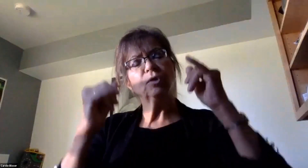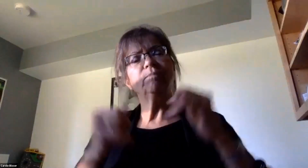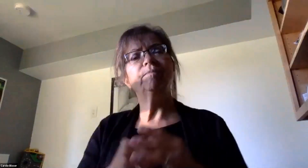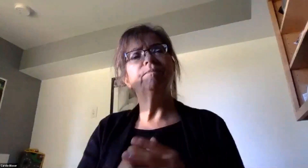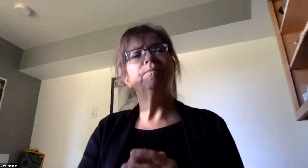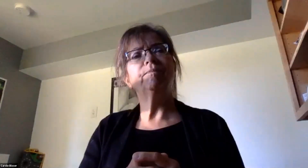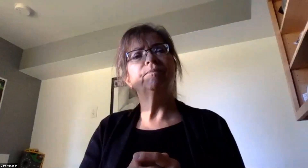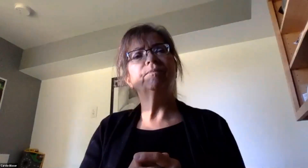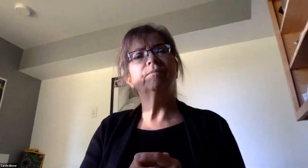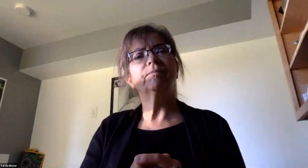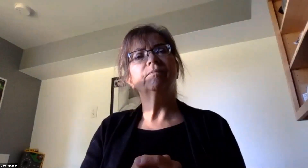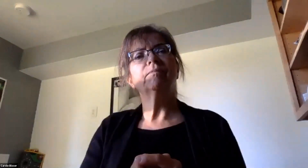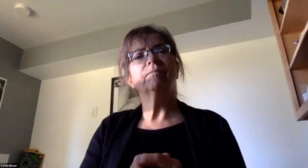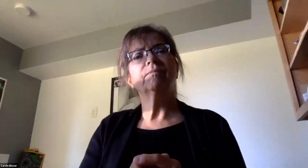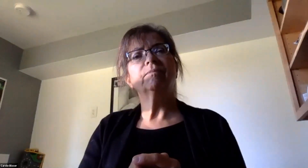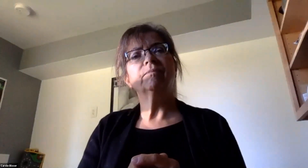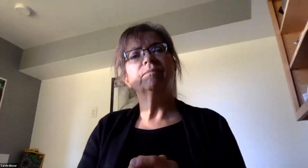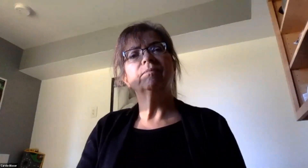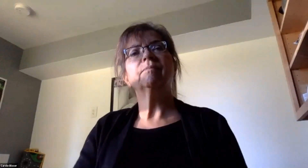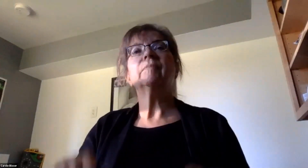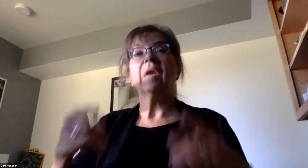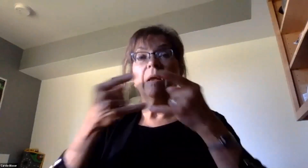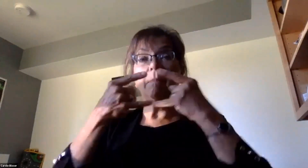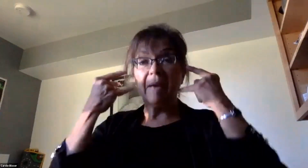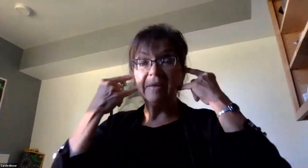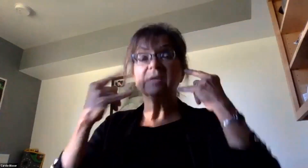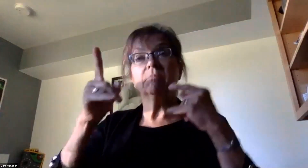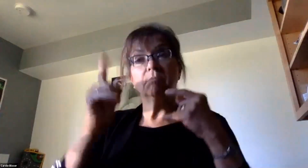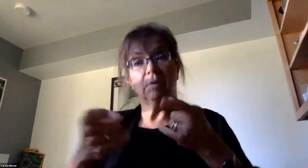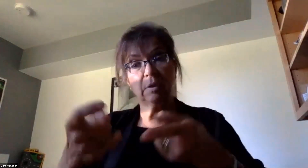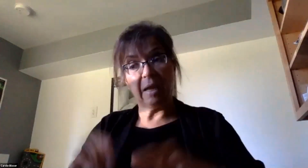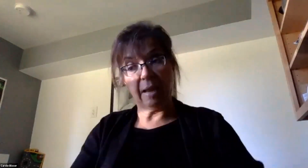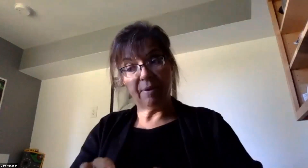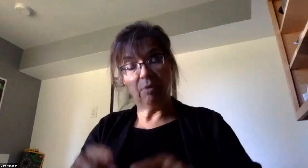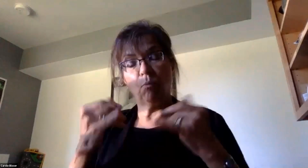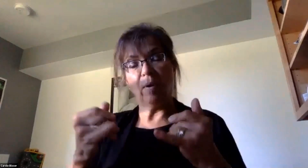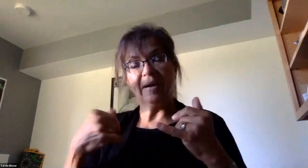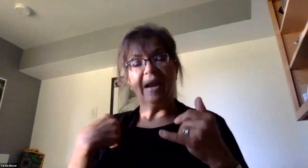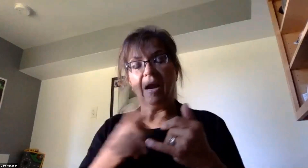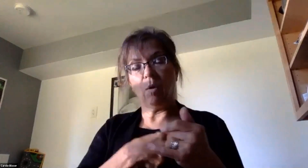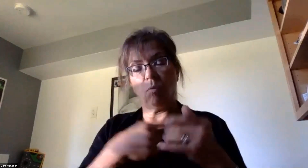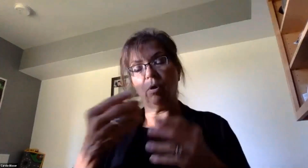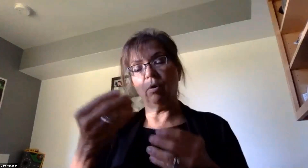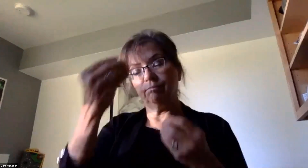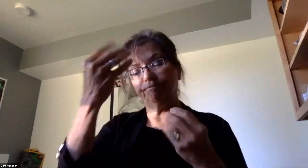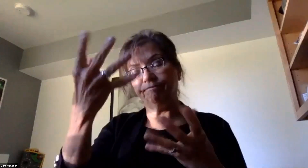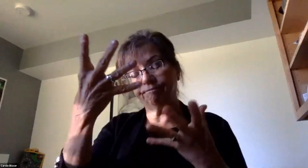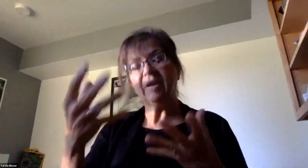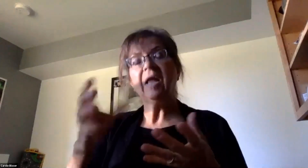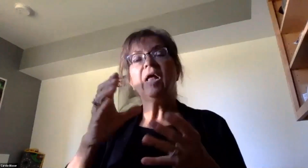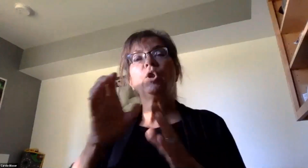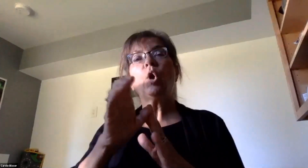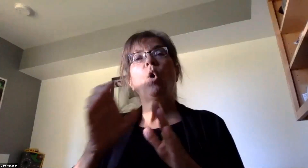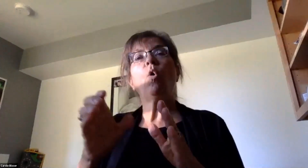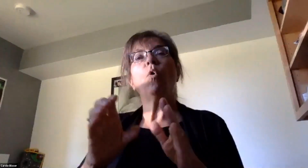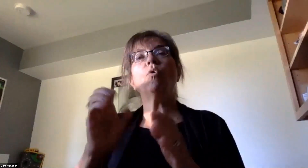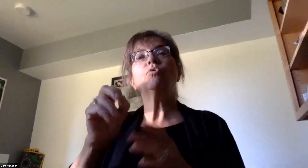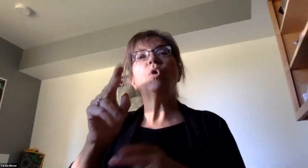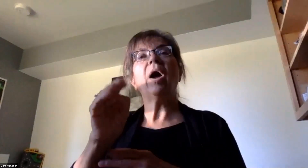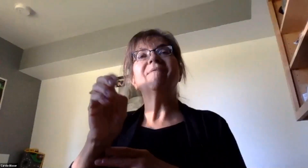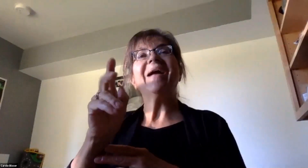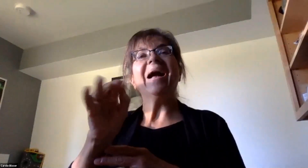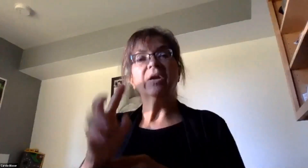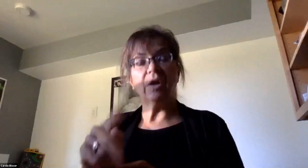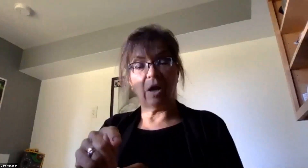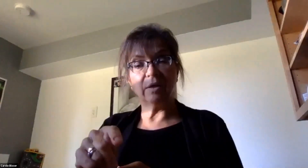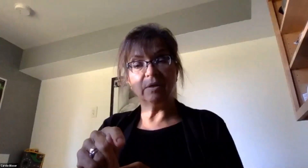How will mask wearing be enforced? We are currently updating our code of conduct and its adoption is pending board approval. The district intends